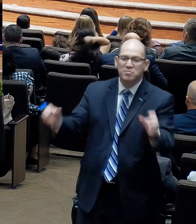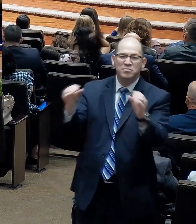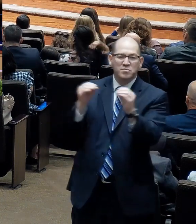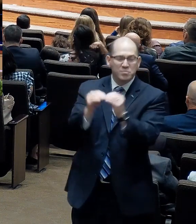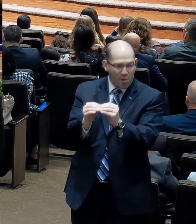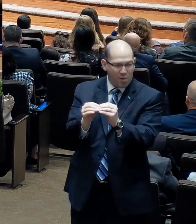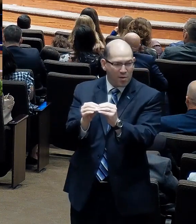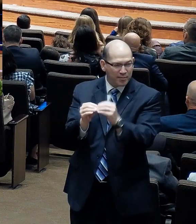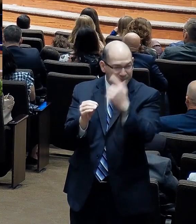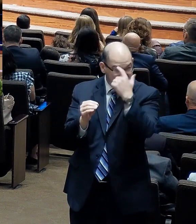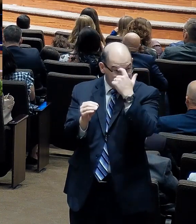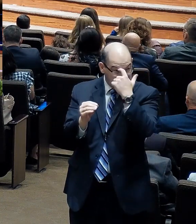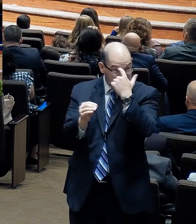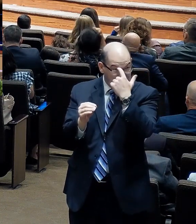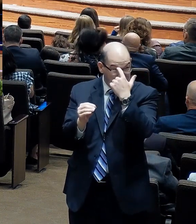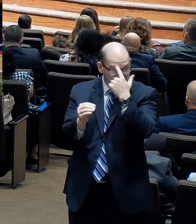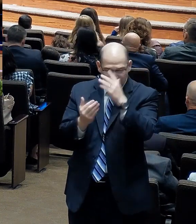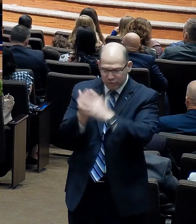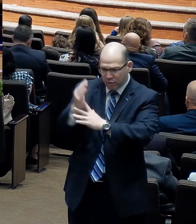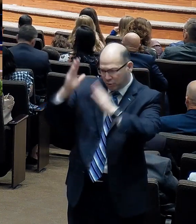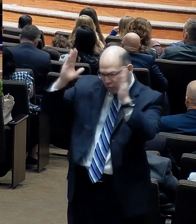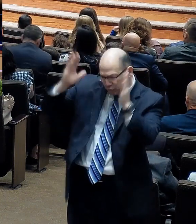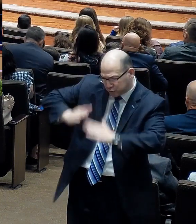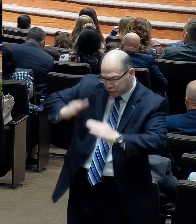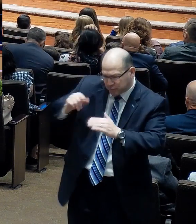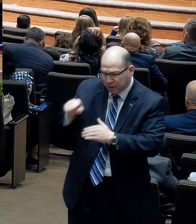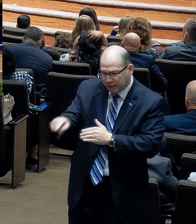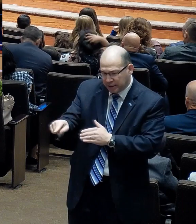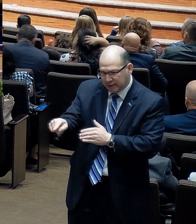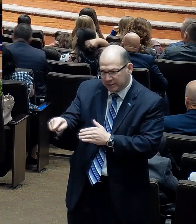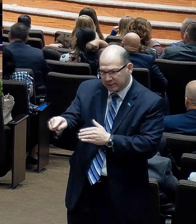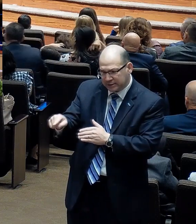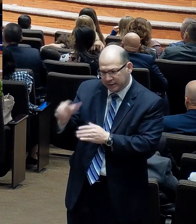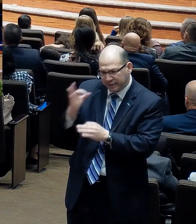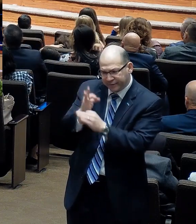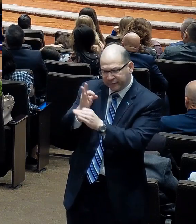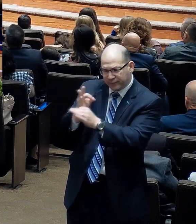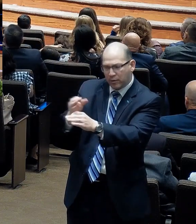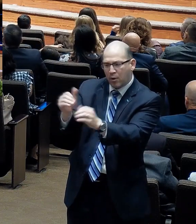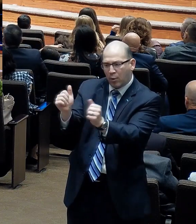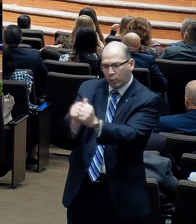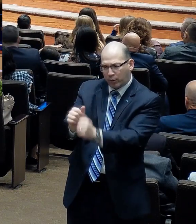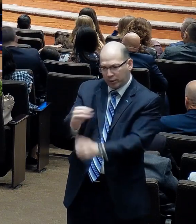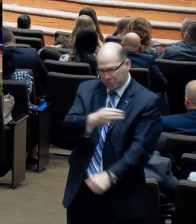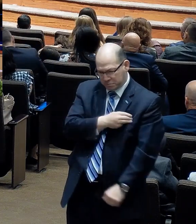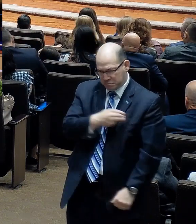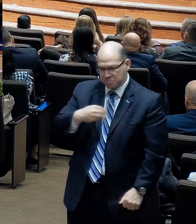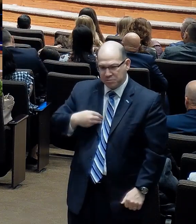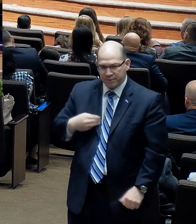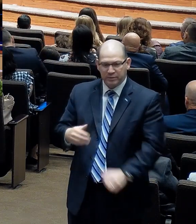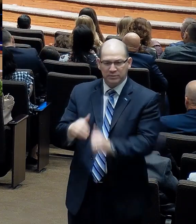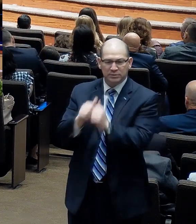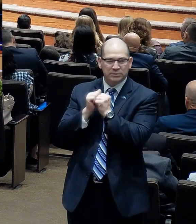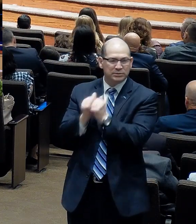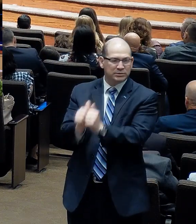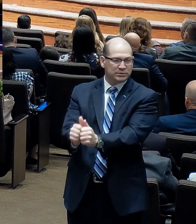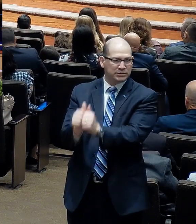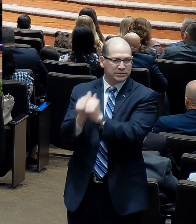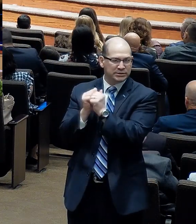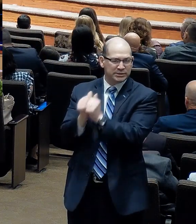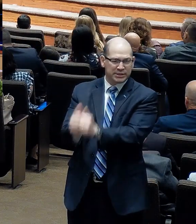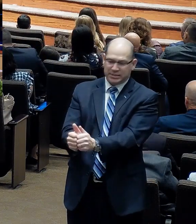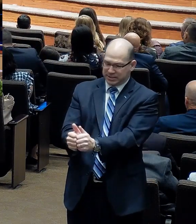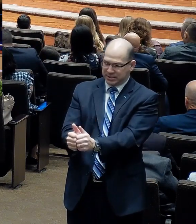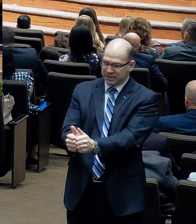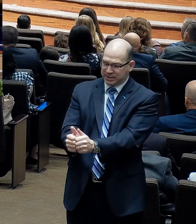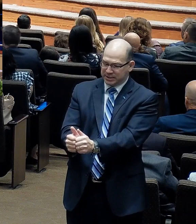did he say? Through tragedy, he was there to walk through it. Because of those trials in their lives, their love